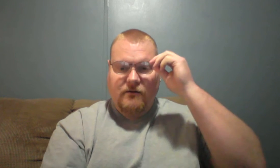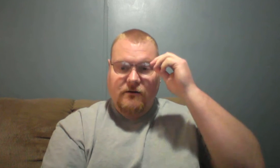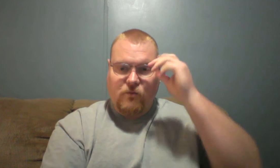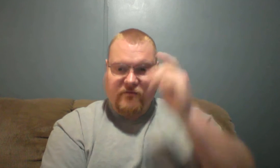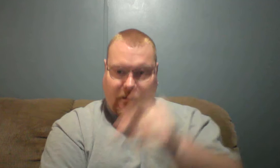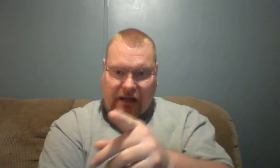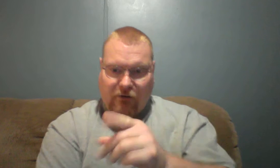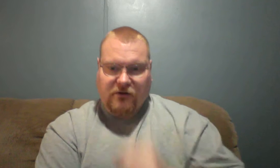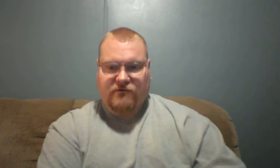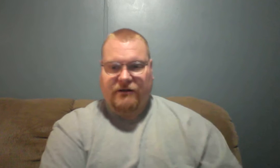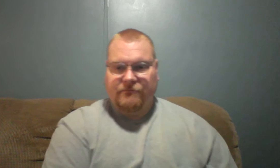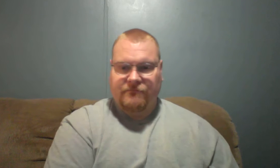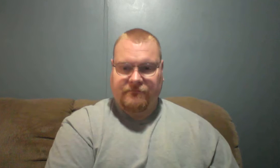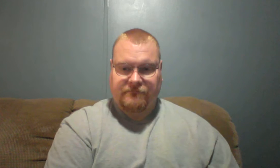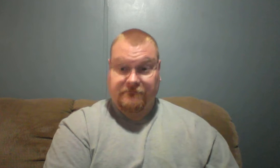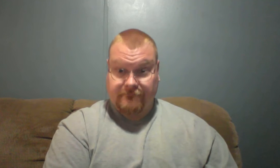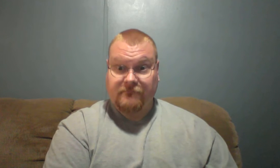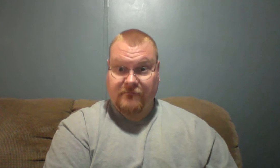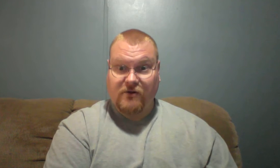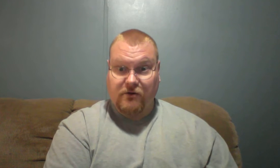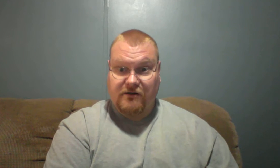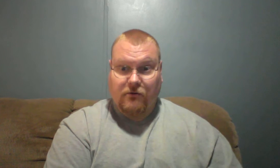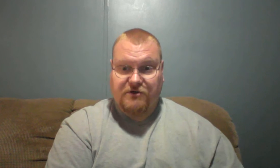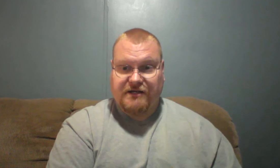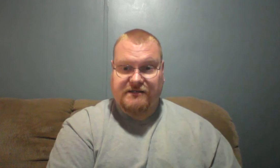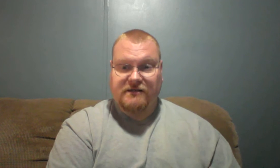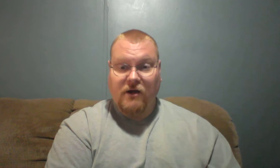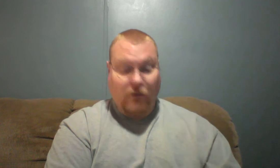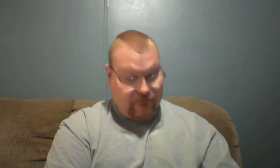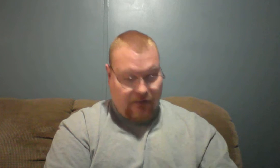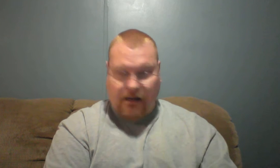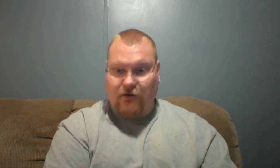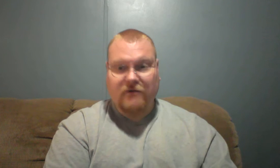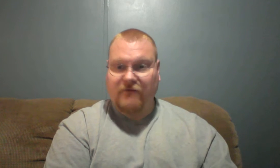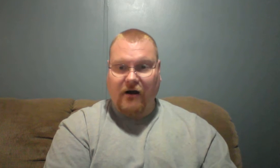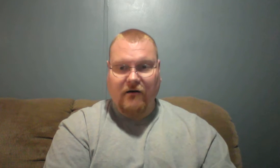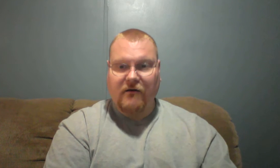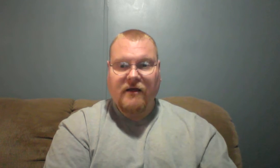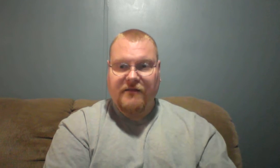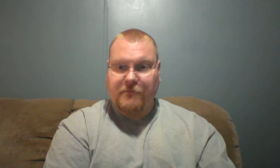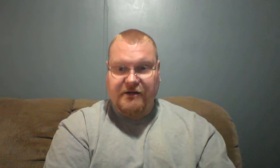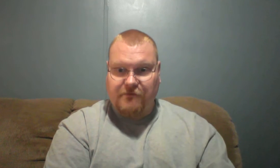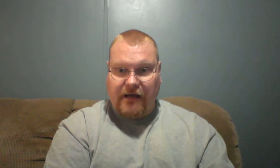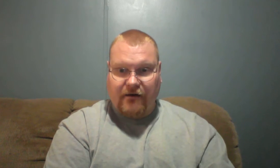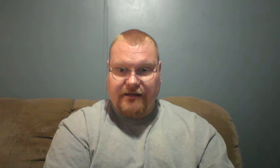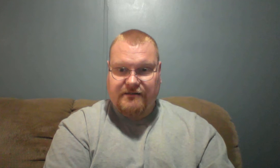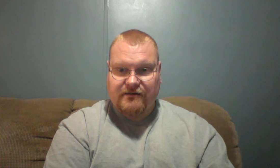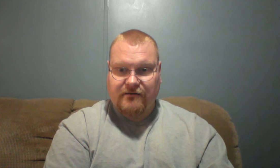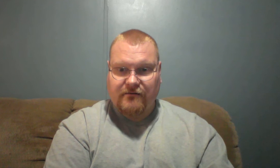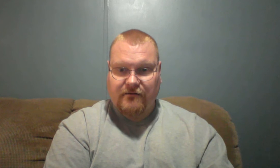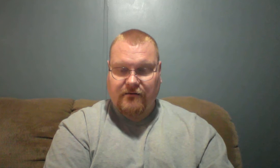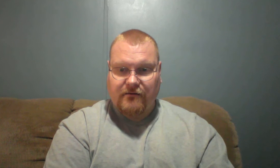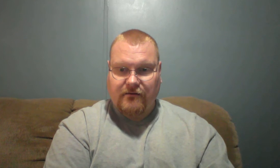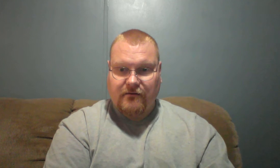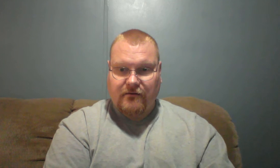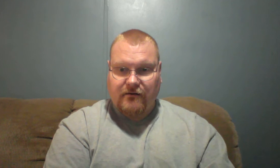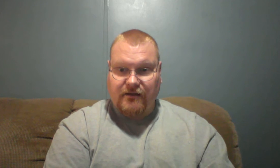We've got power over him toward the Lord Jesus. We've got power over all the principalities and the